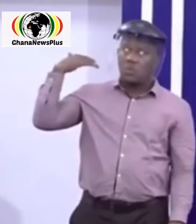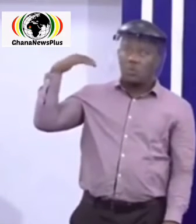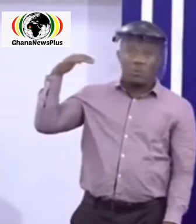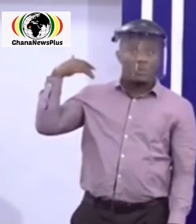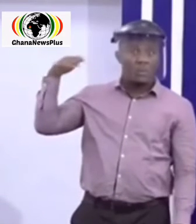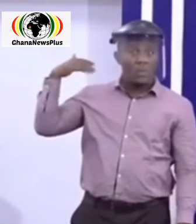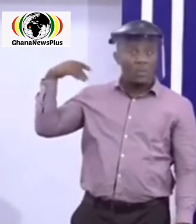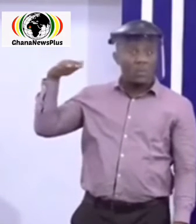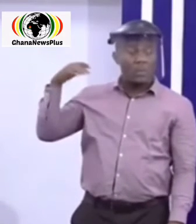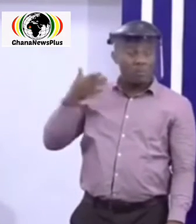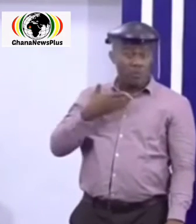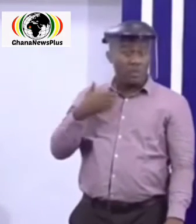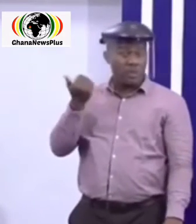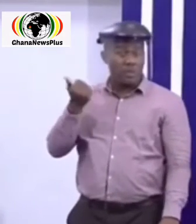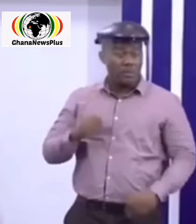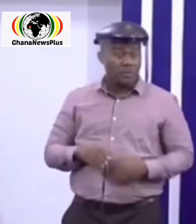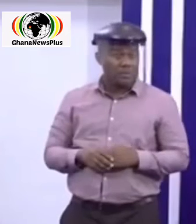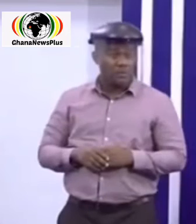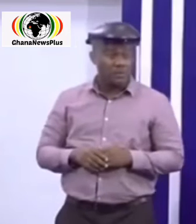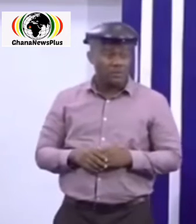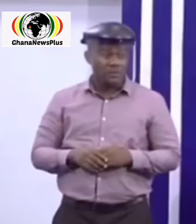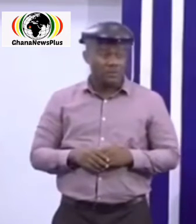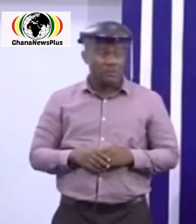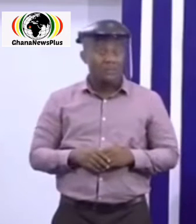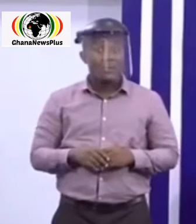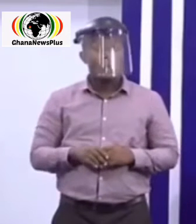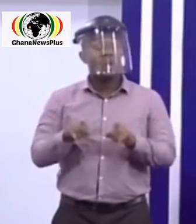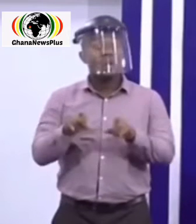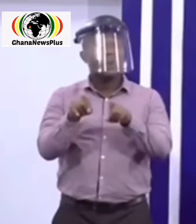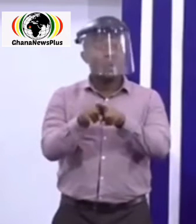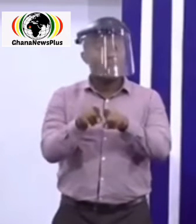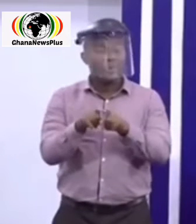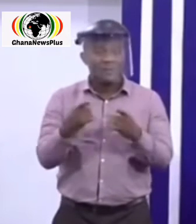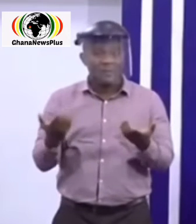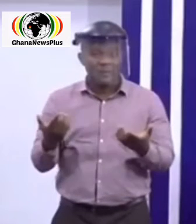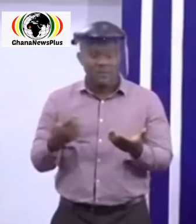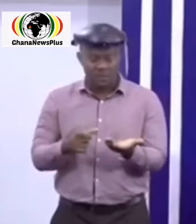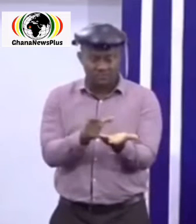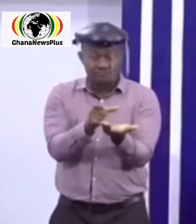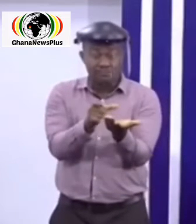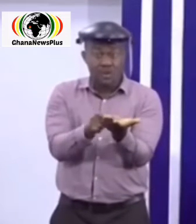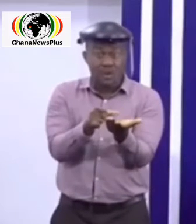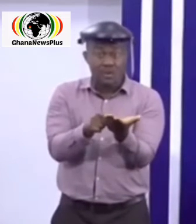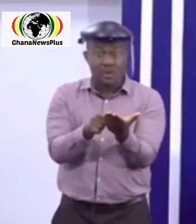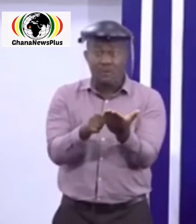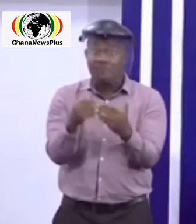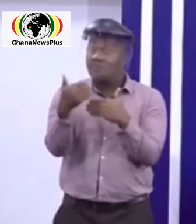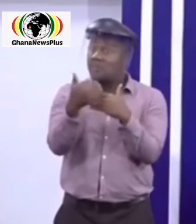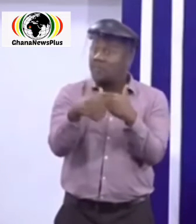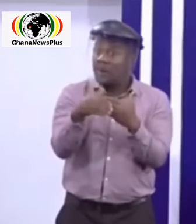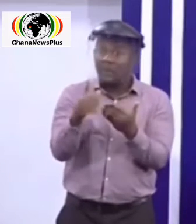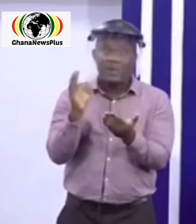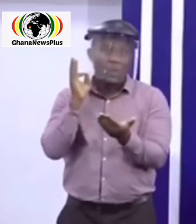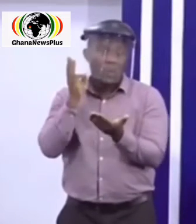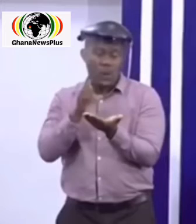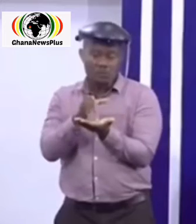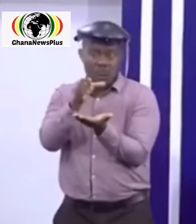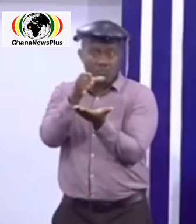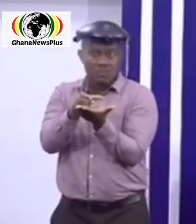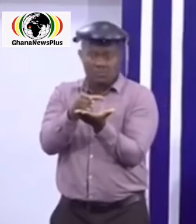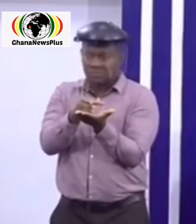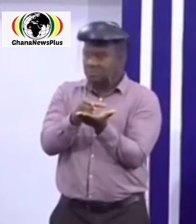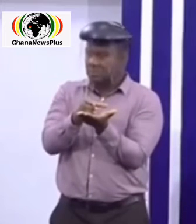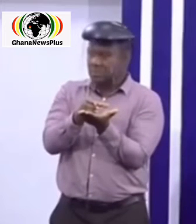pre-packaged pre-packaged communion bread and wine should be picked up by members